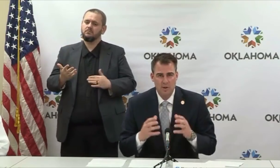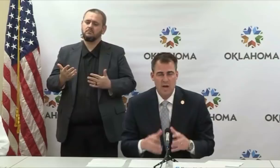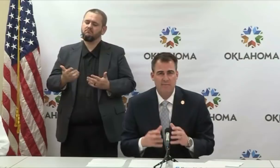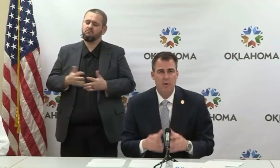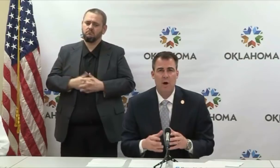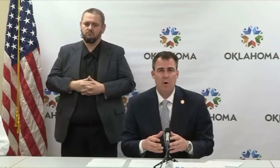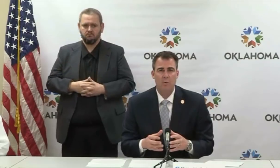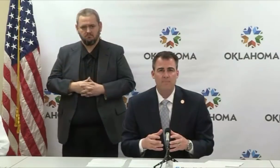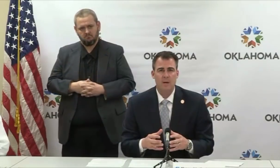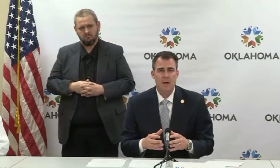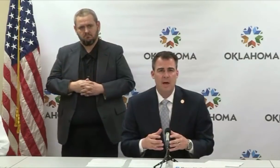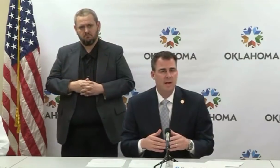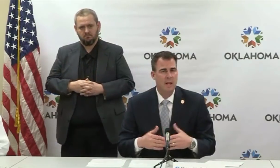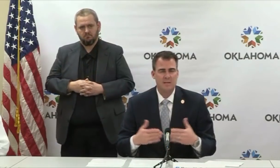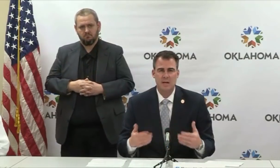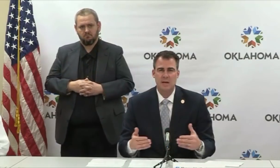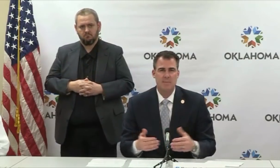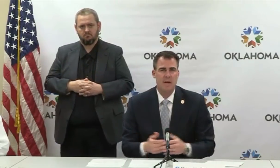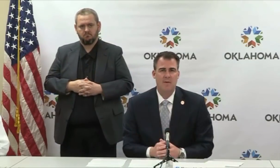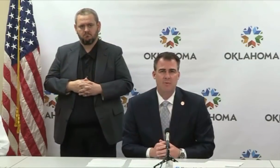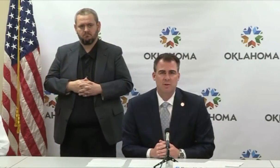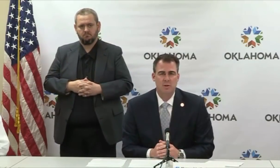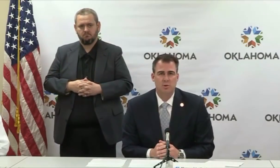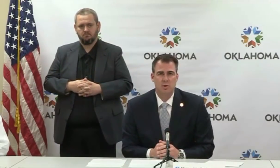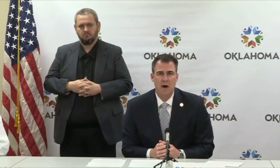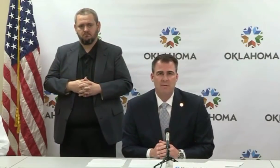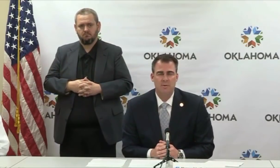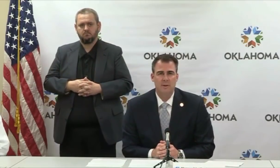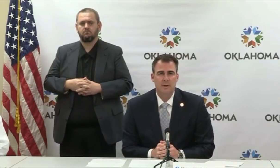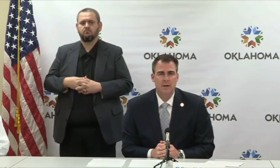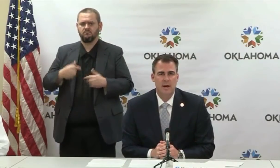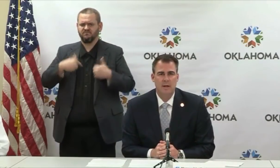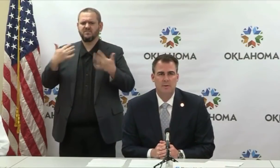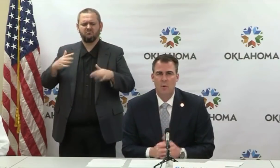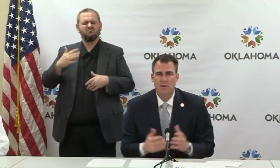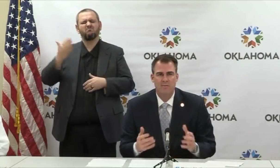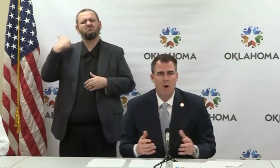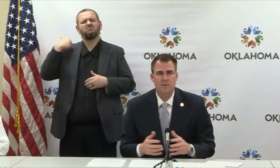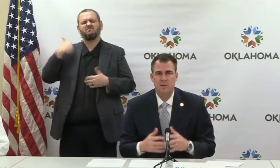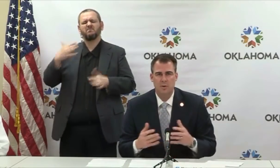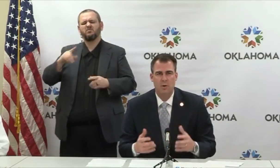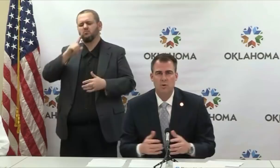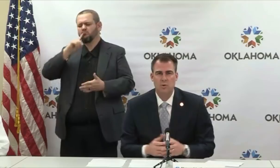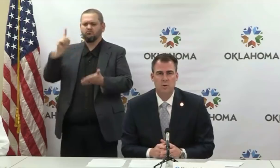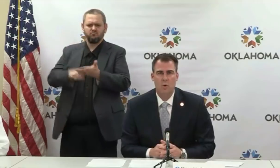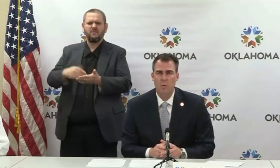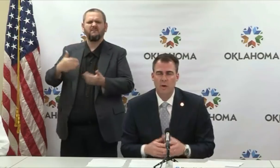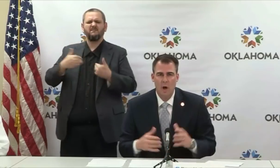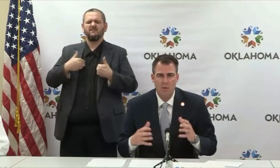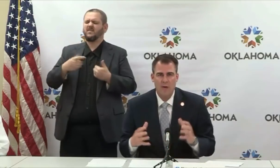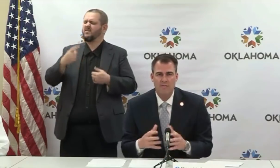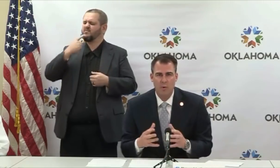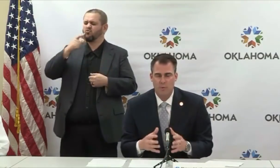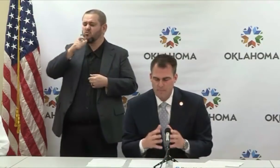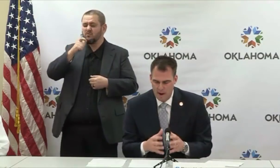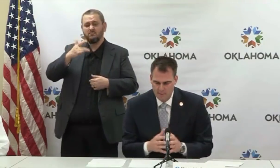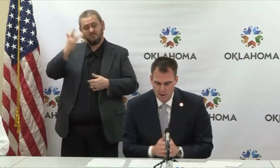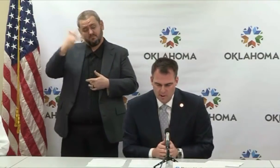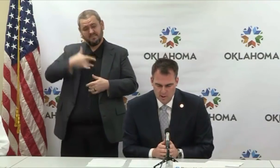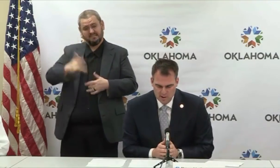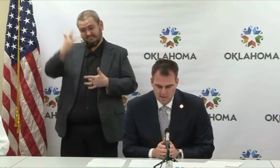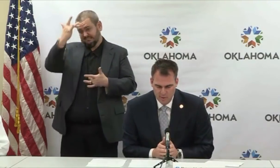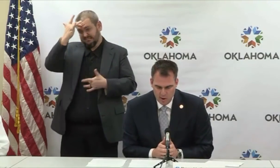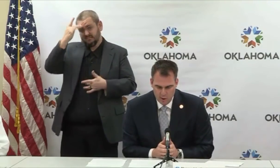They're safer at home. And unless they need to be out for essential travel, going to the pharmacy or the grocery store, we know that that vulnerable